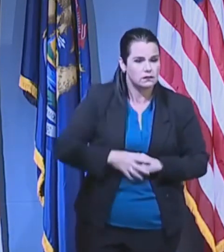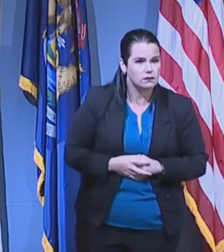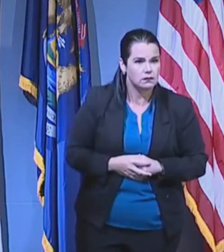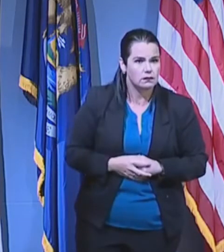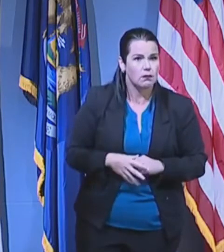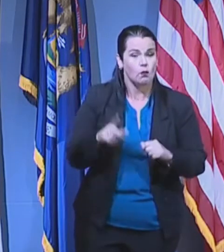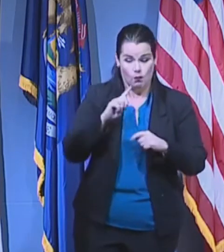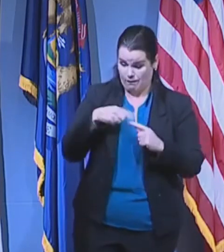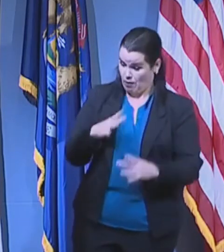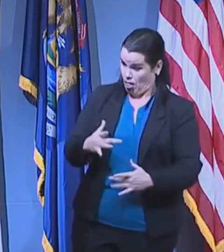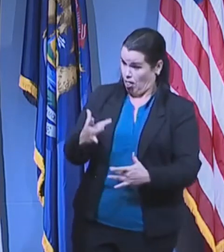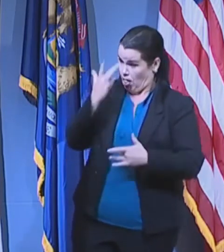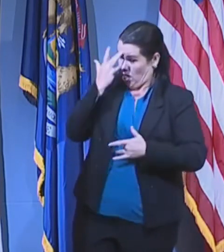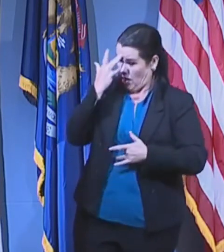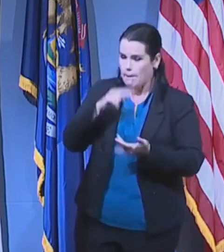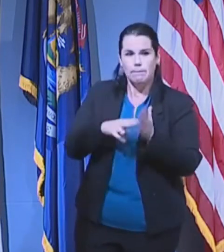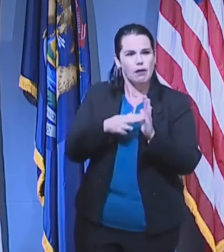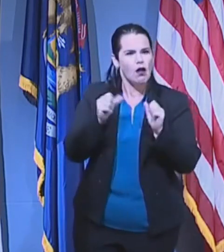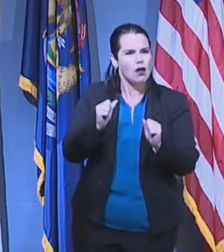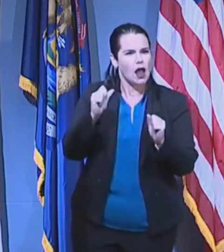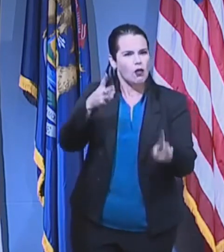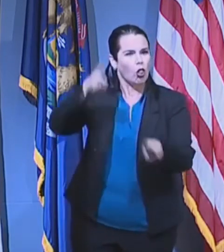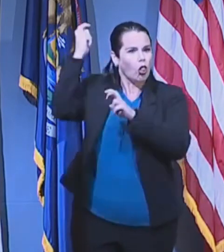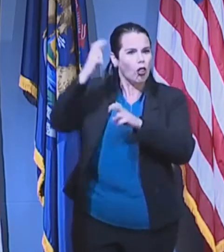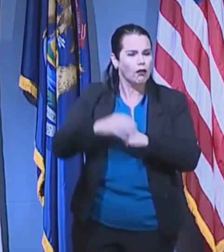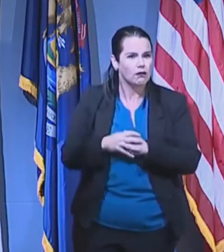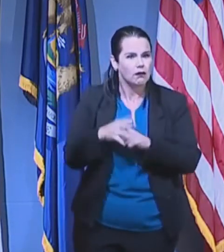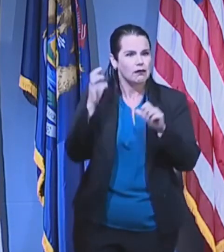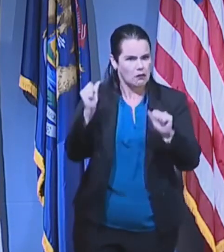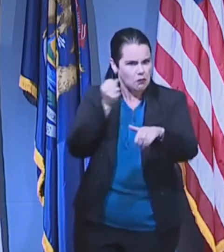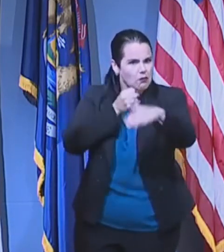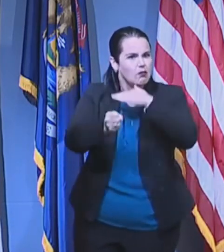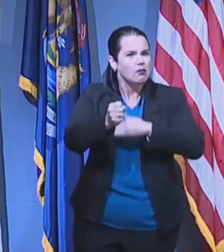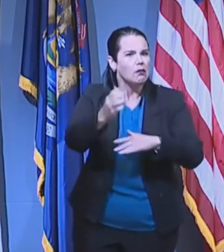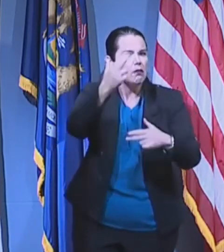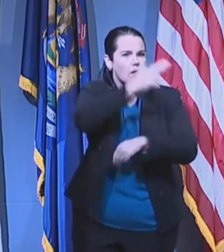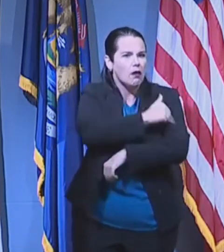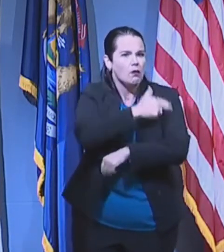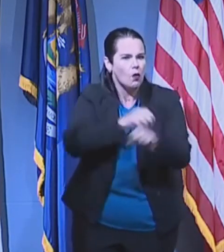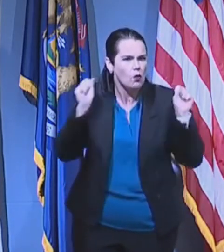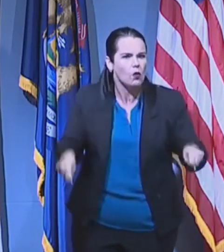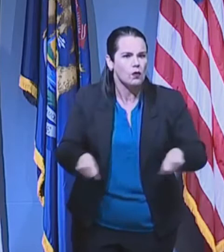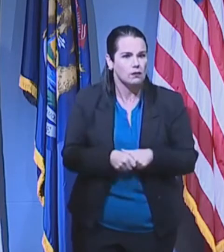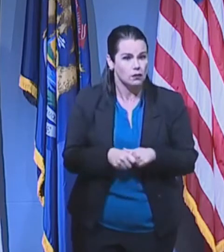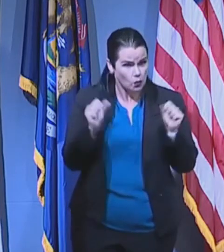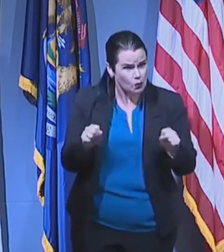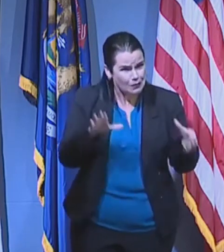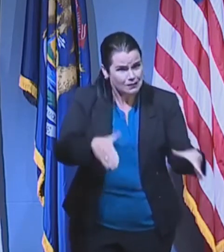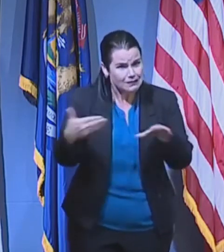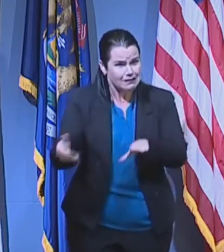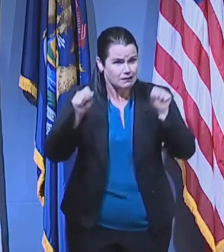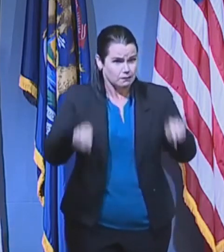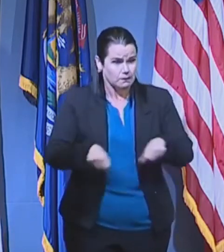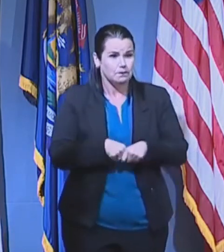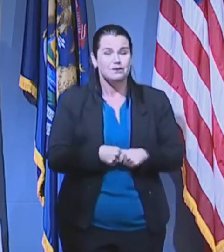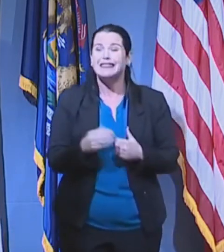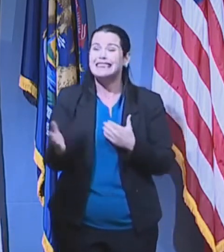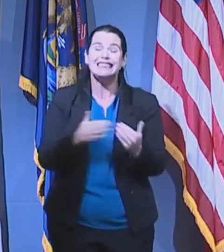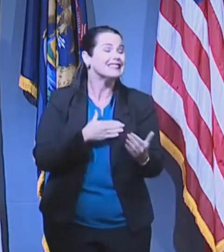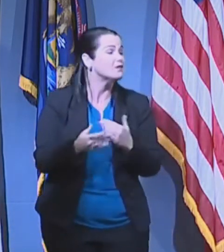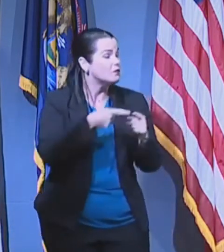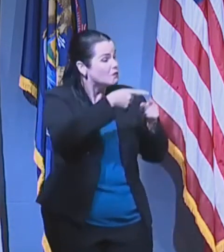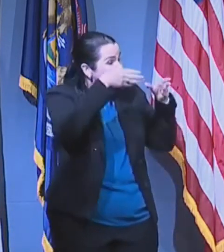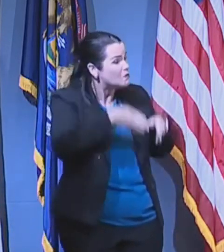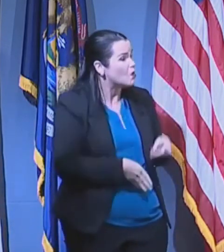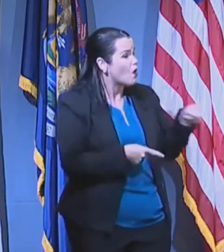sick from this disease, they can be hospitalized, and they can even die. Even if someone no longer needs to be in the hospital,